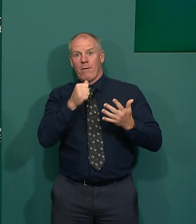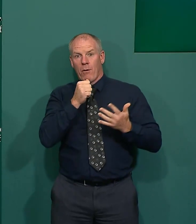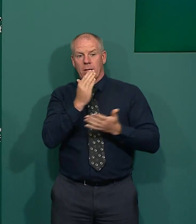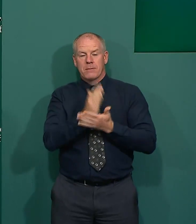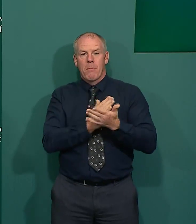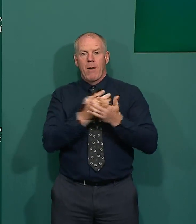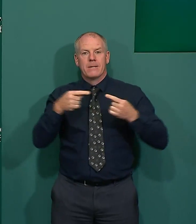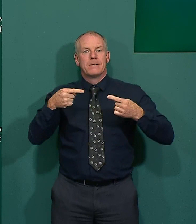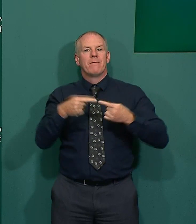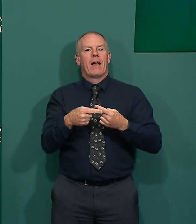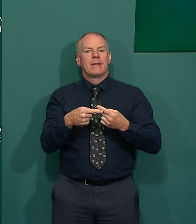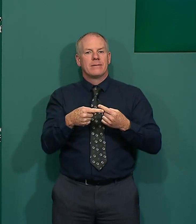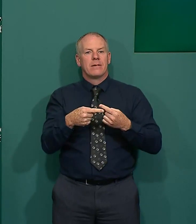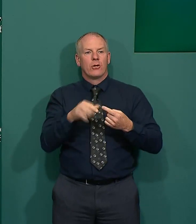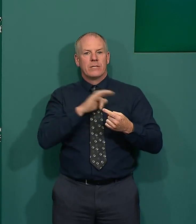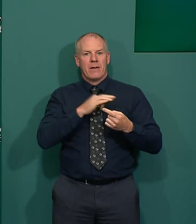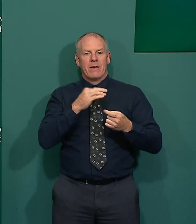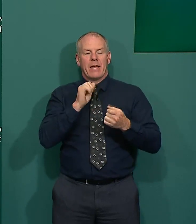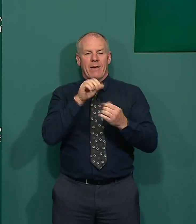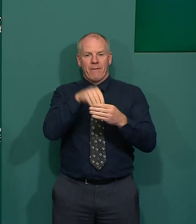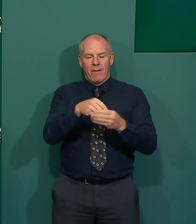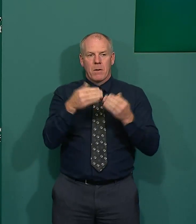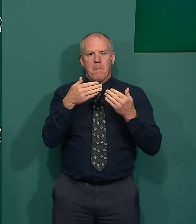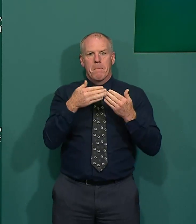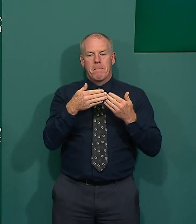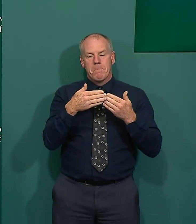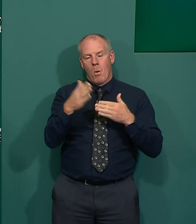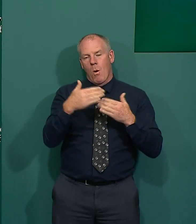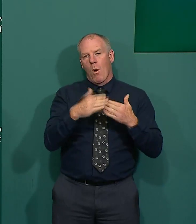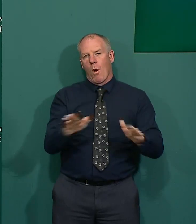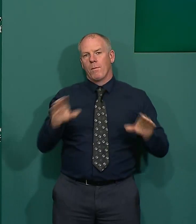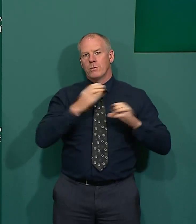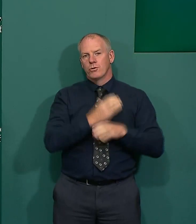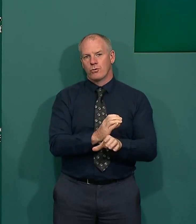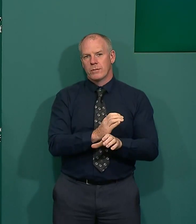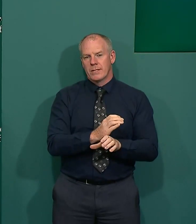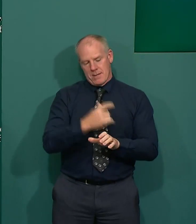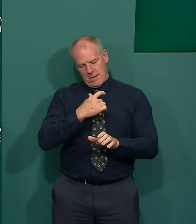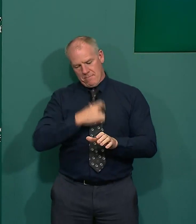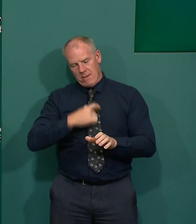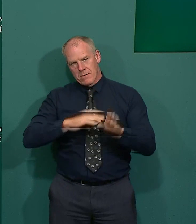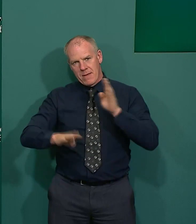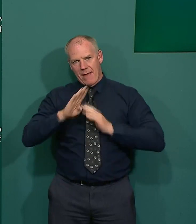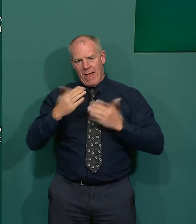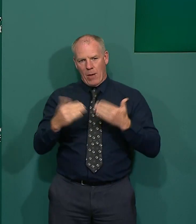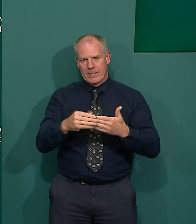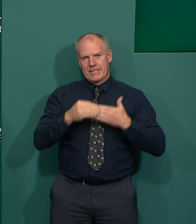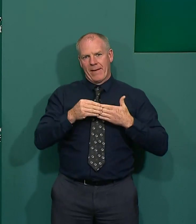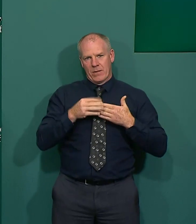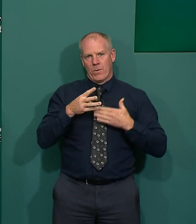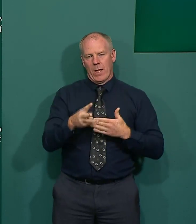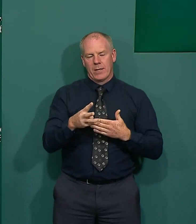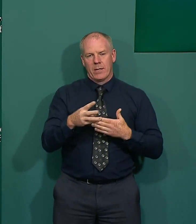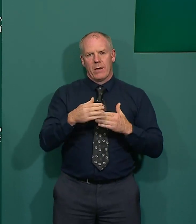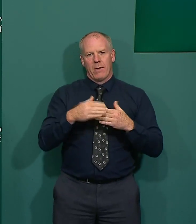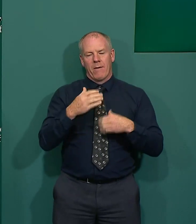in a more open and more mobile country. Our personal behaviour is our safety net in a world and a